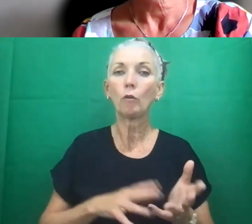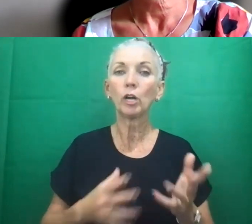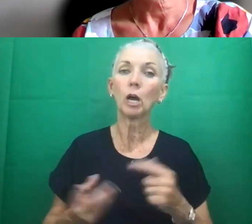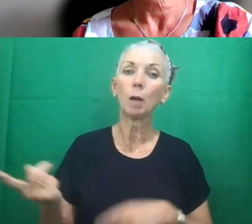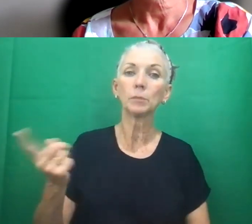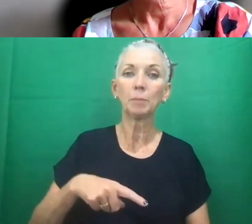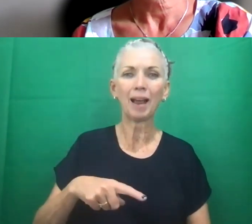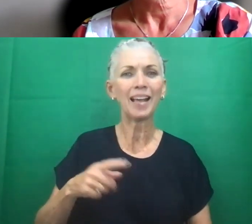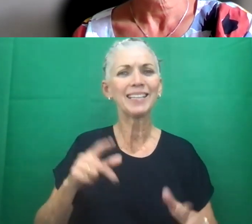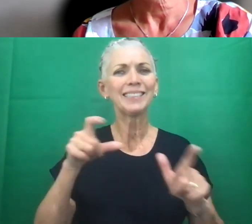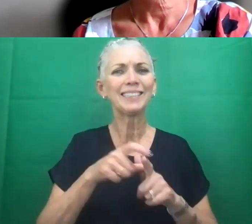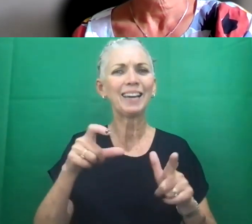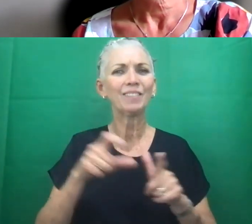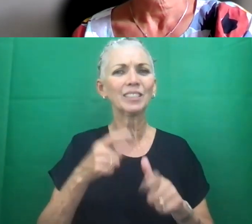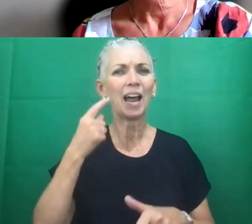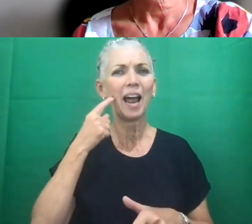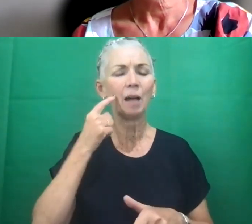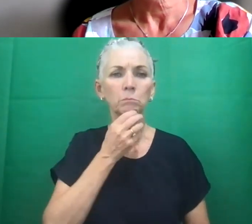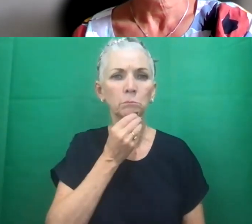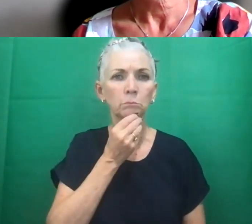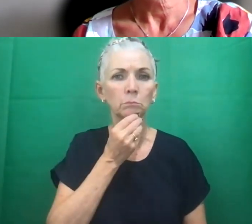One of the questions we have in the box.